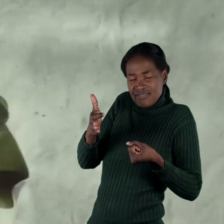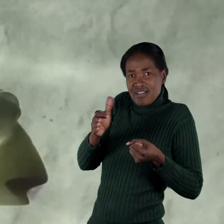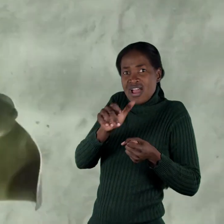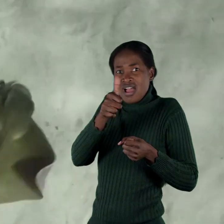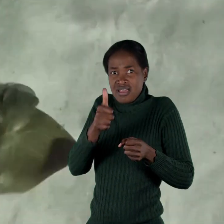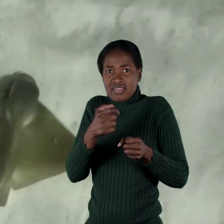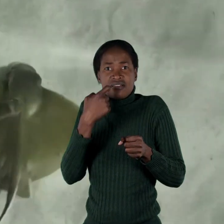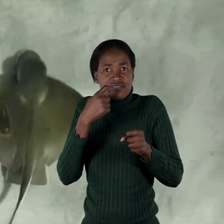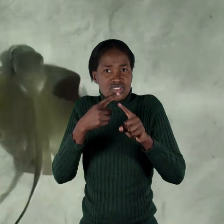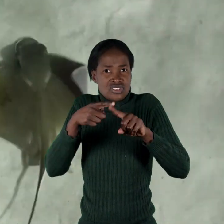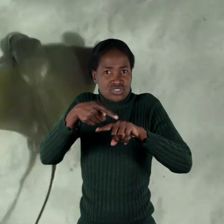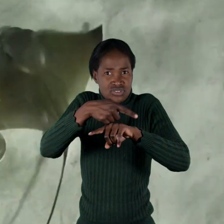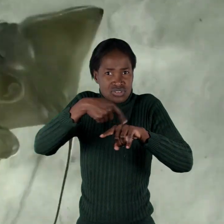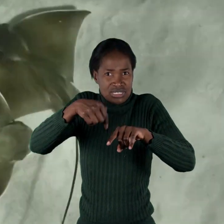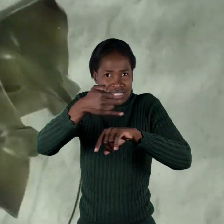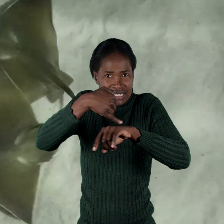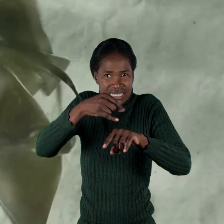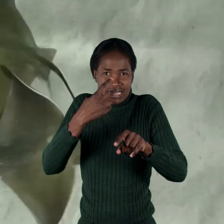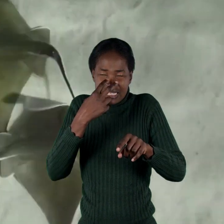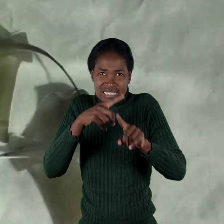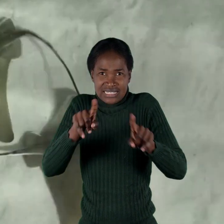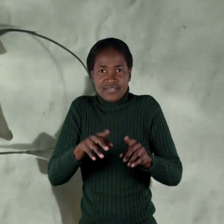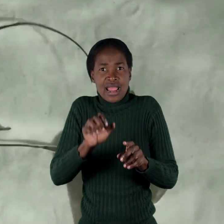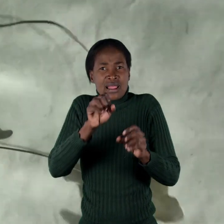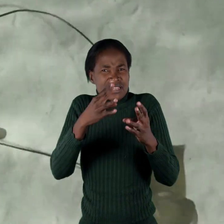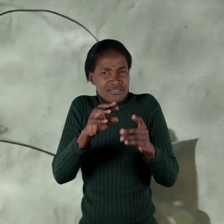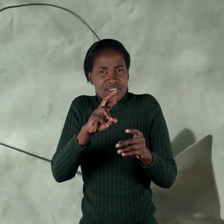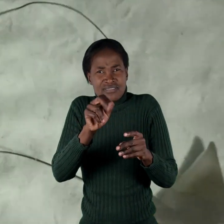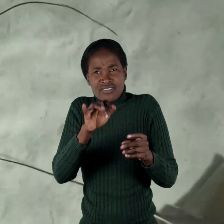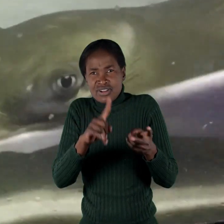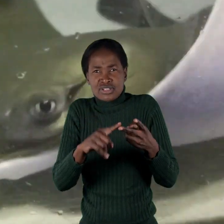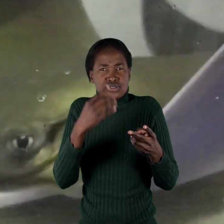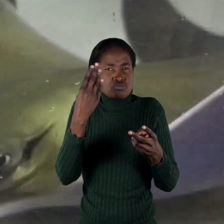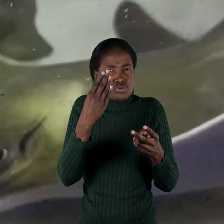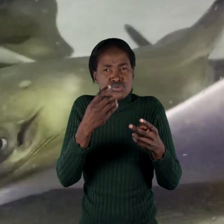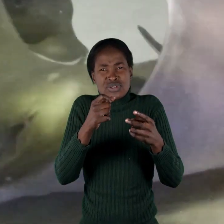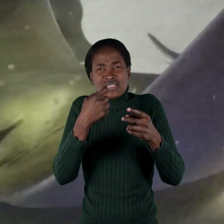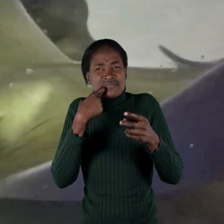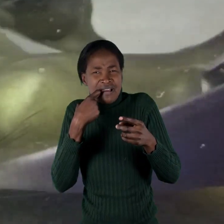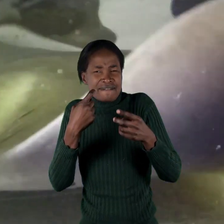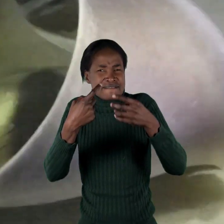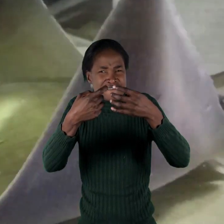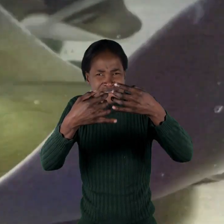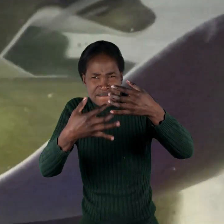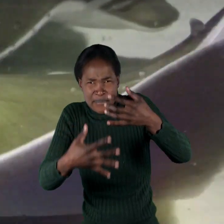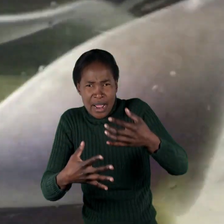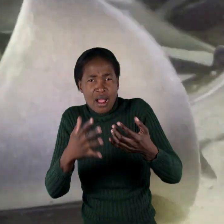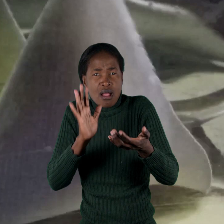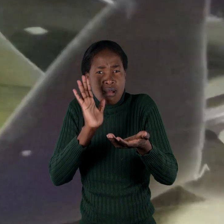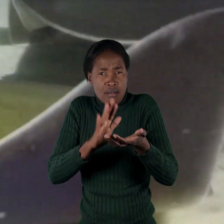Lots of different skates and rays live in Namibia's seas, including blue rays, spear-nose skates, and the species which lives in our coastal waters, the